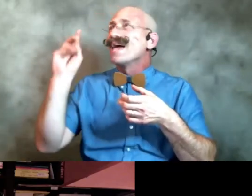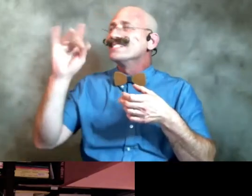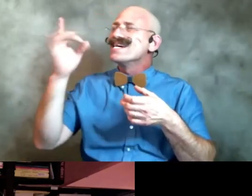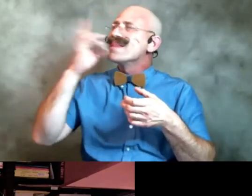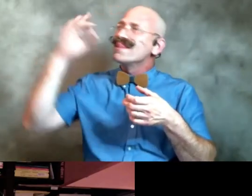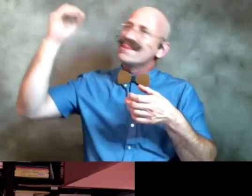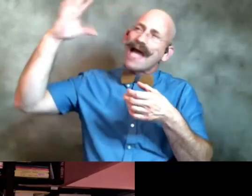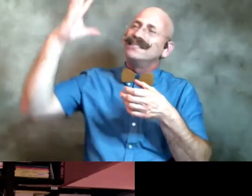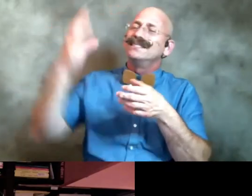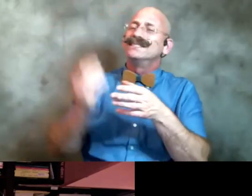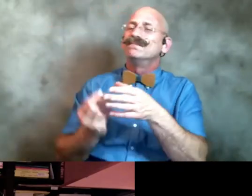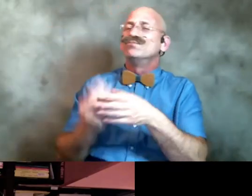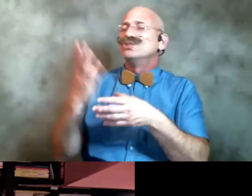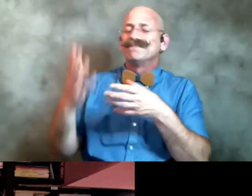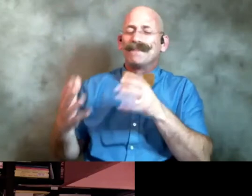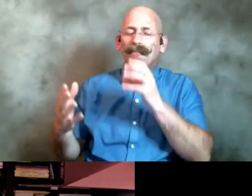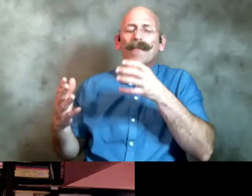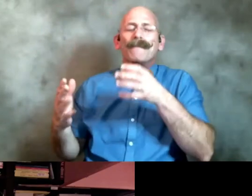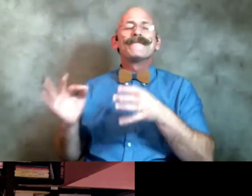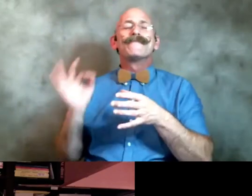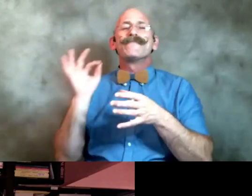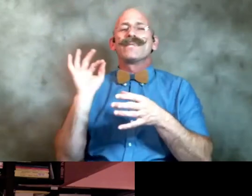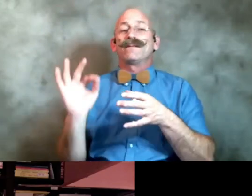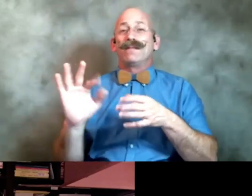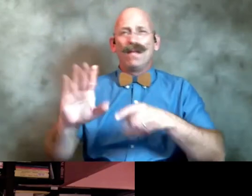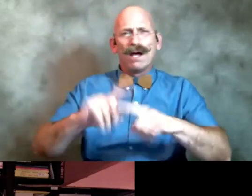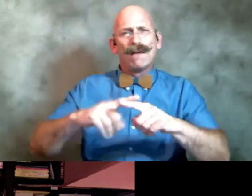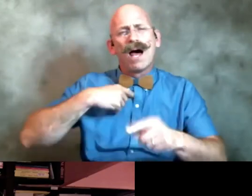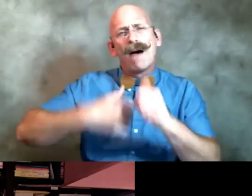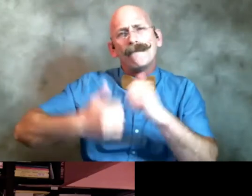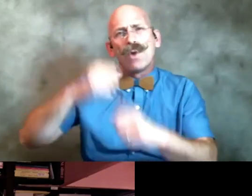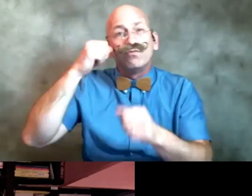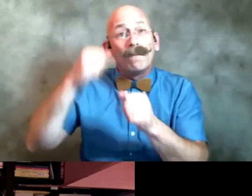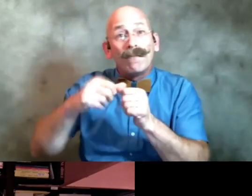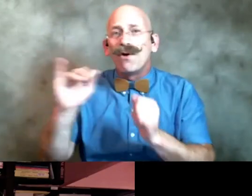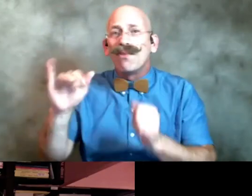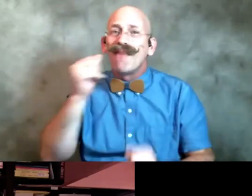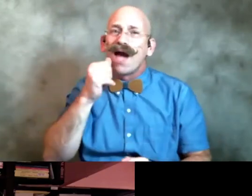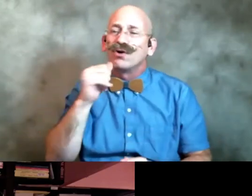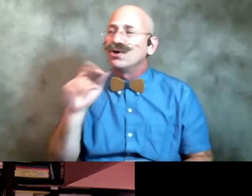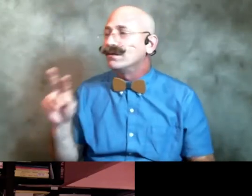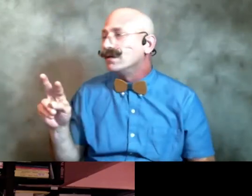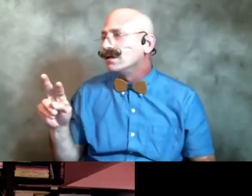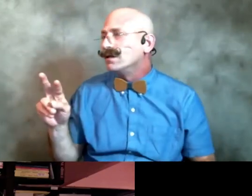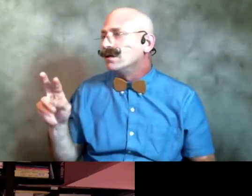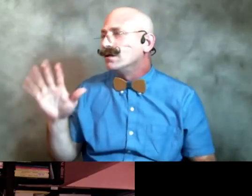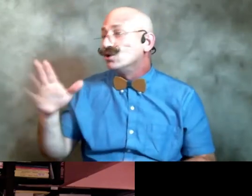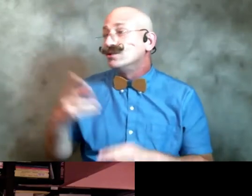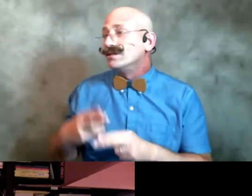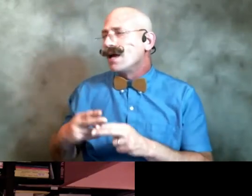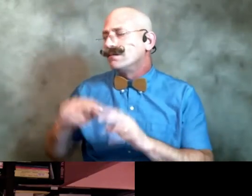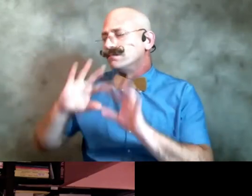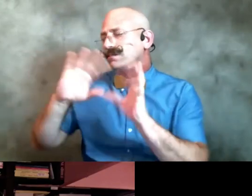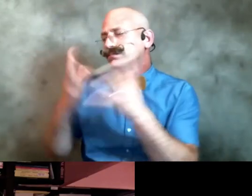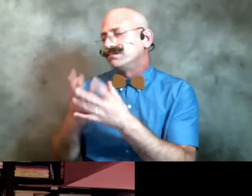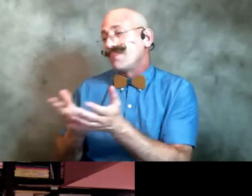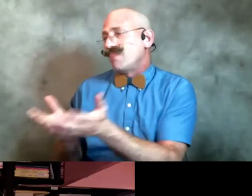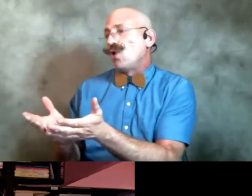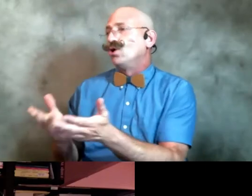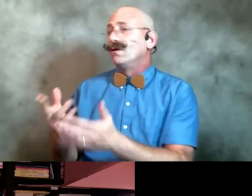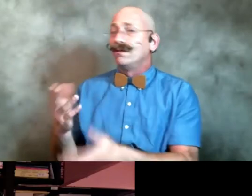spring but what i remember most is how this girl embodied her name hope